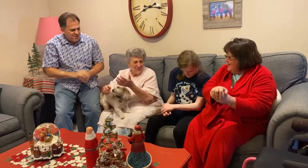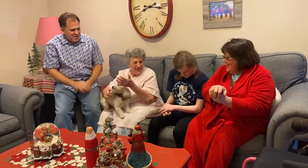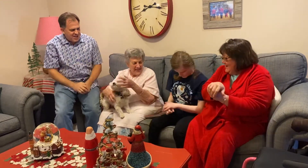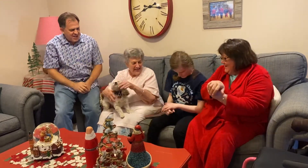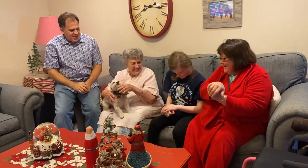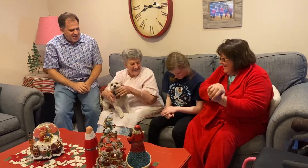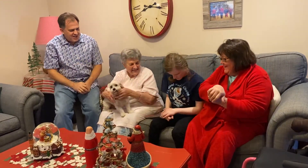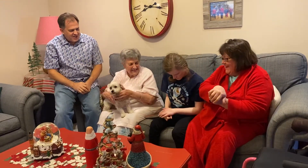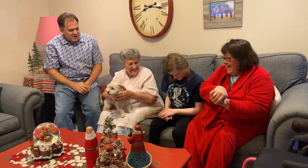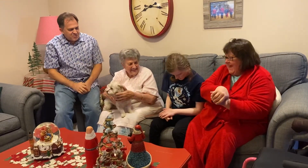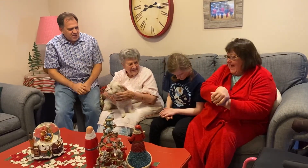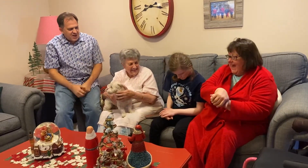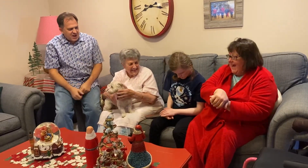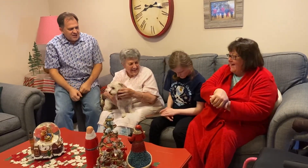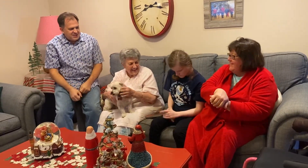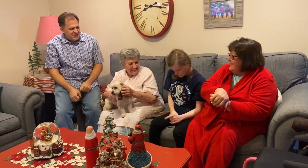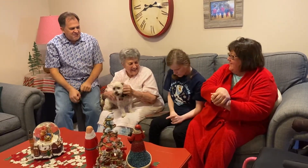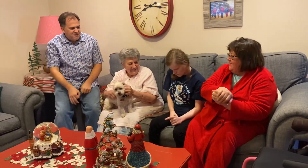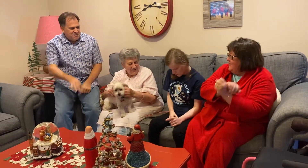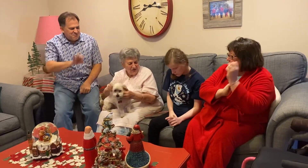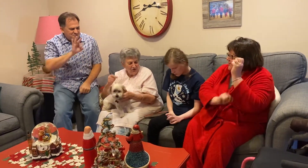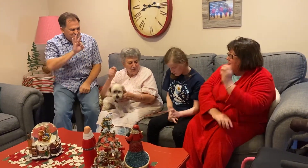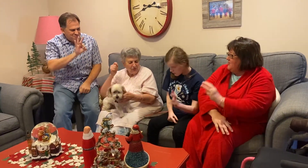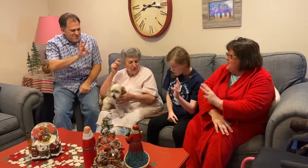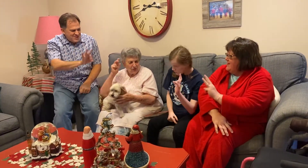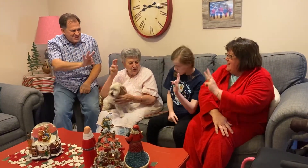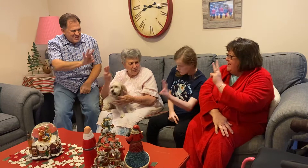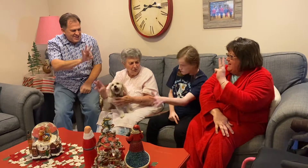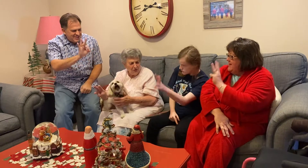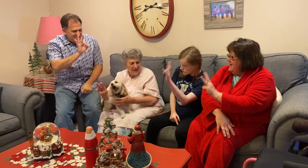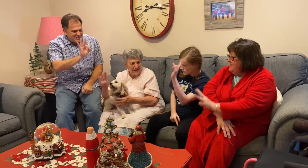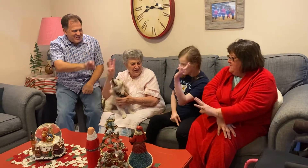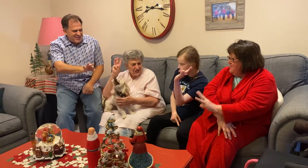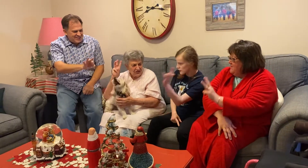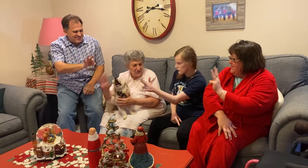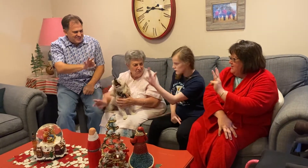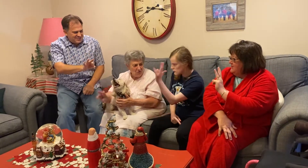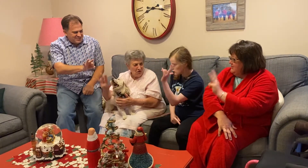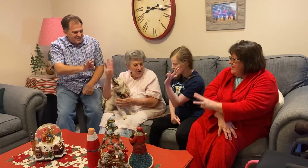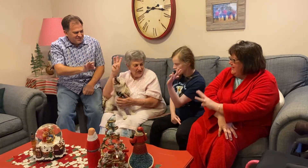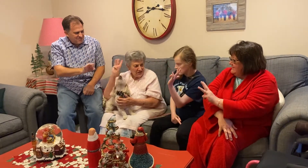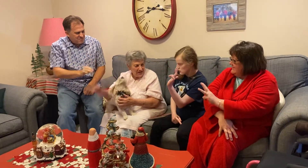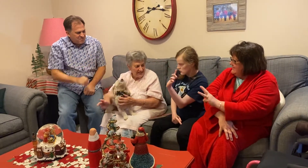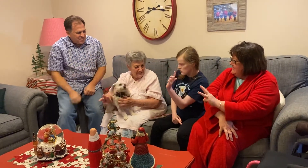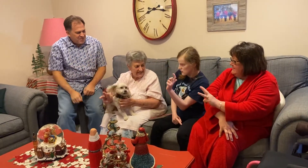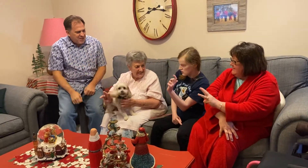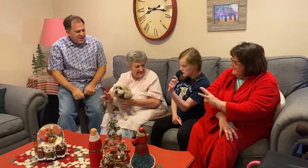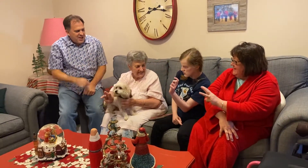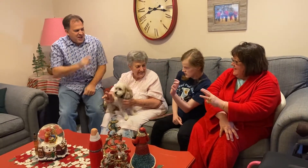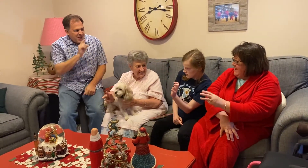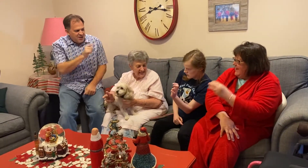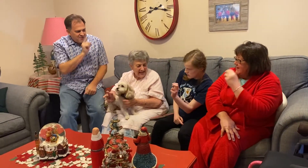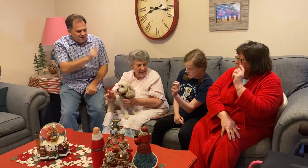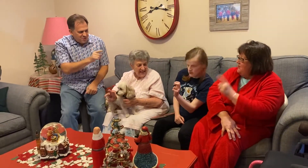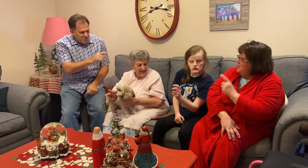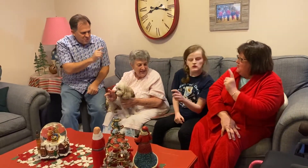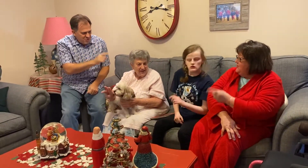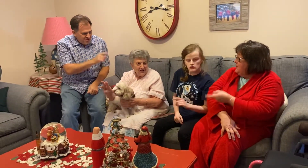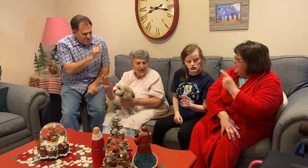the head. I'll give you three more chances. And if you don't